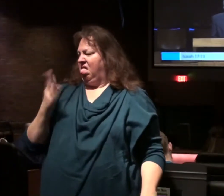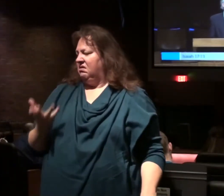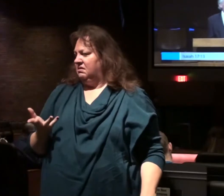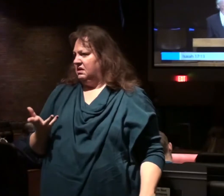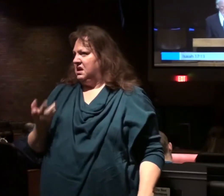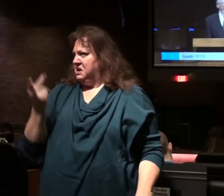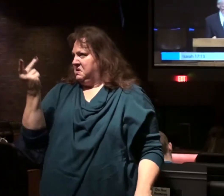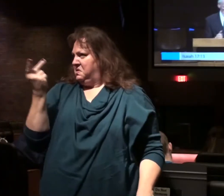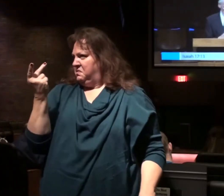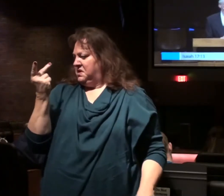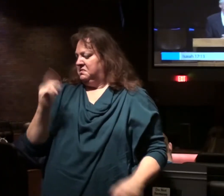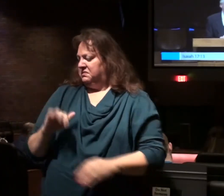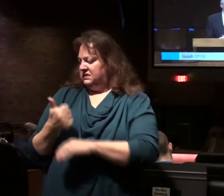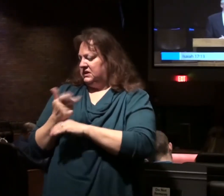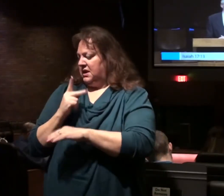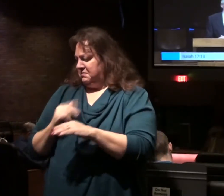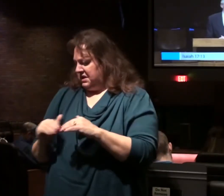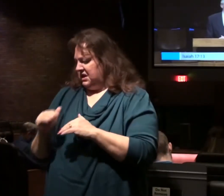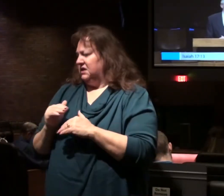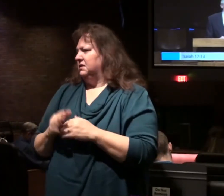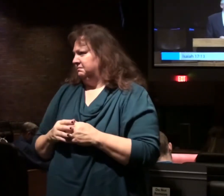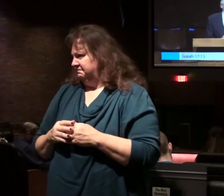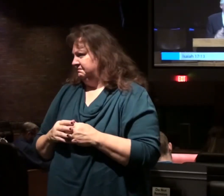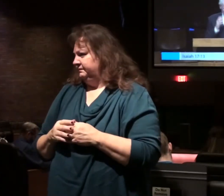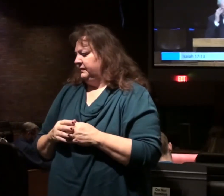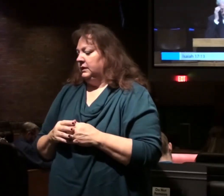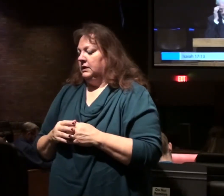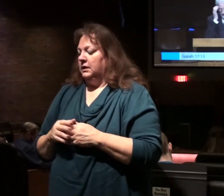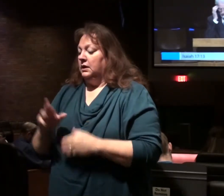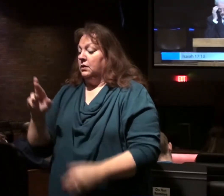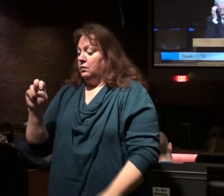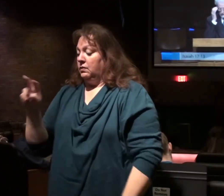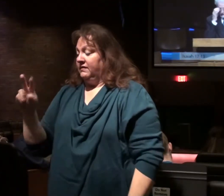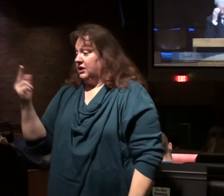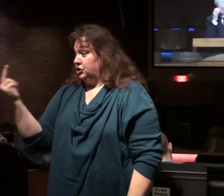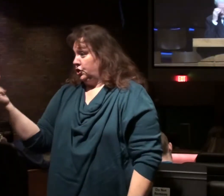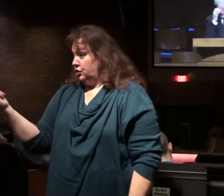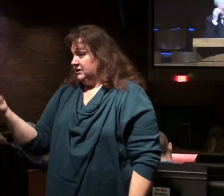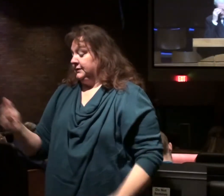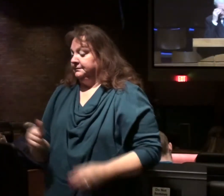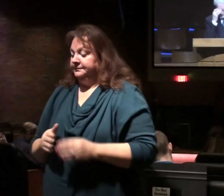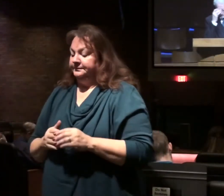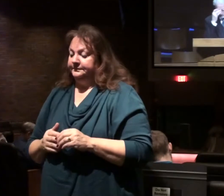and we will establish a kingdom. So back in Revelation 13,